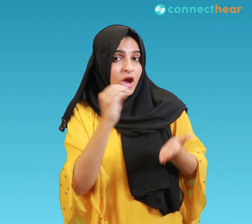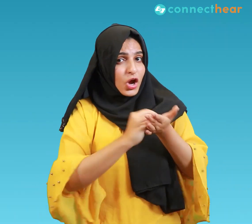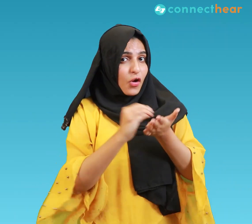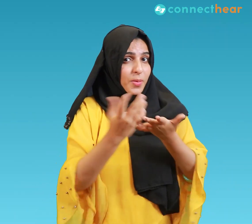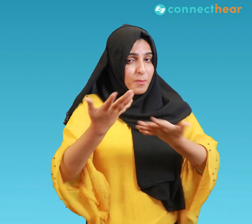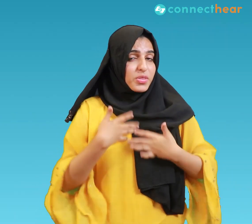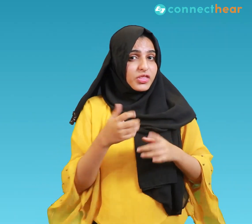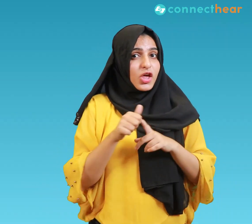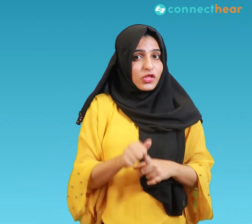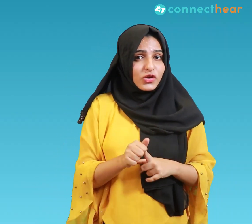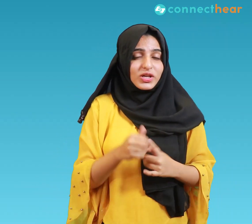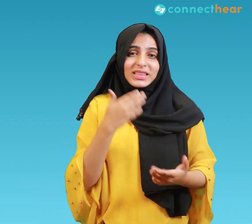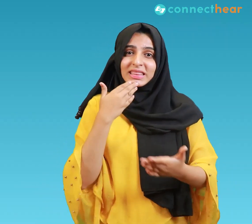below. Thank you so much. Allah.